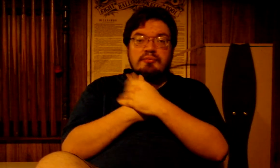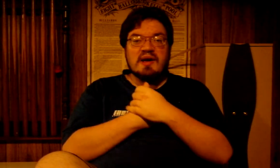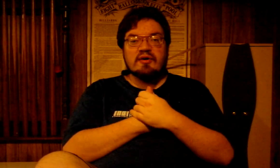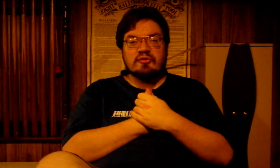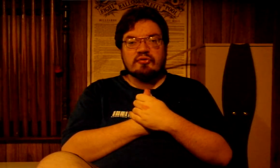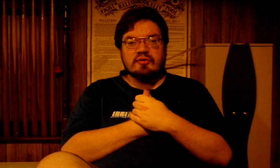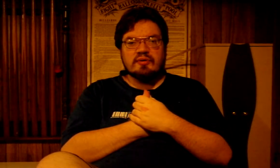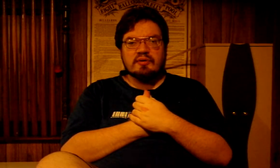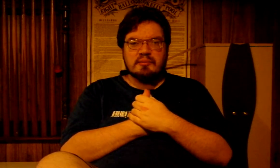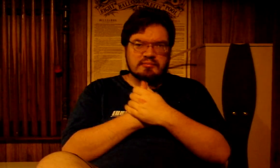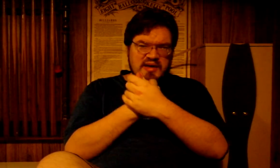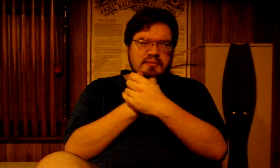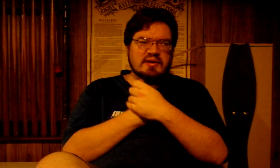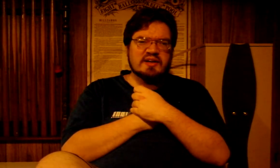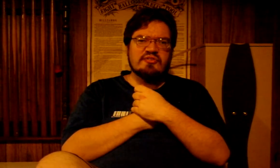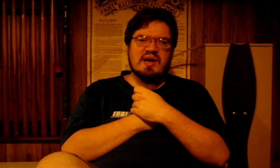parent. I'm keeping my kids happy.